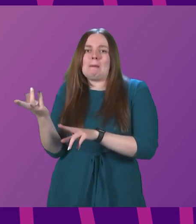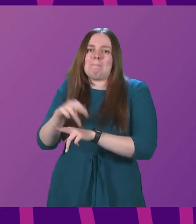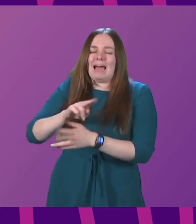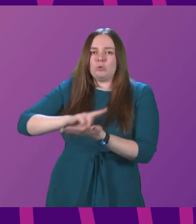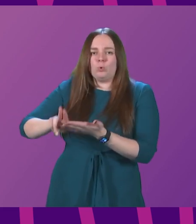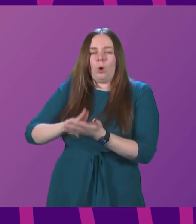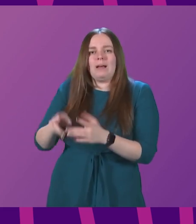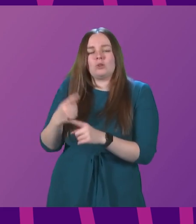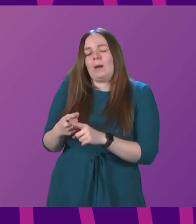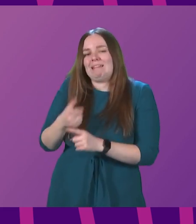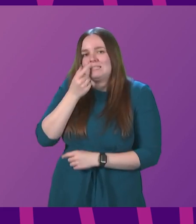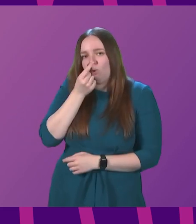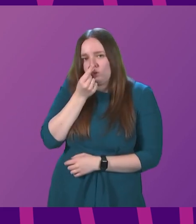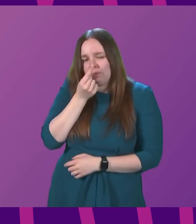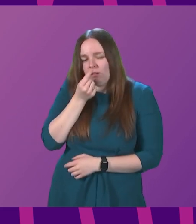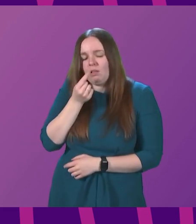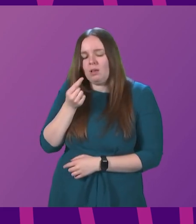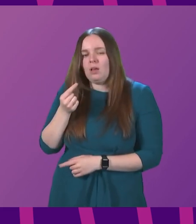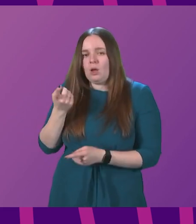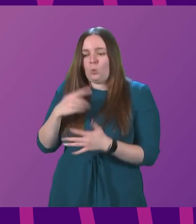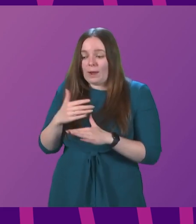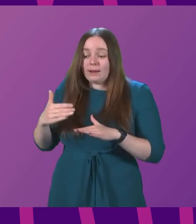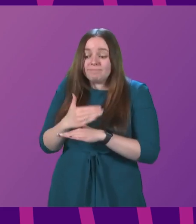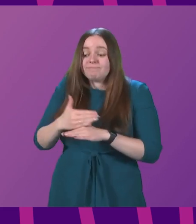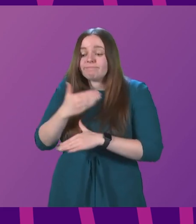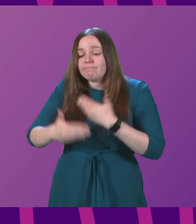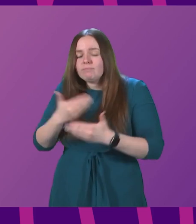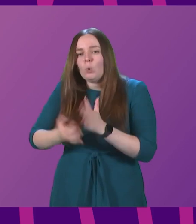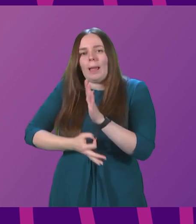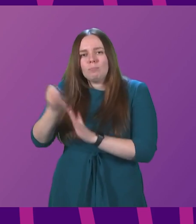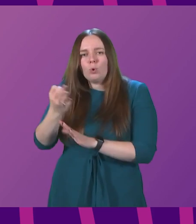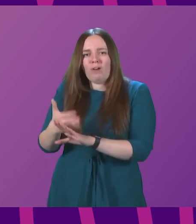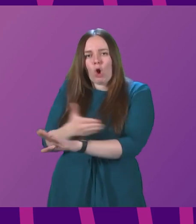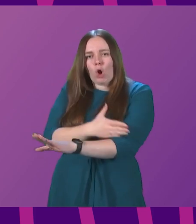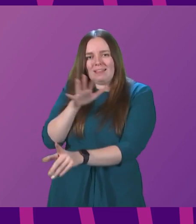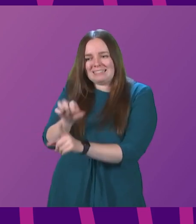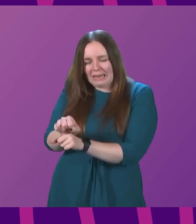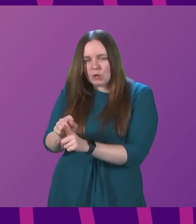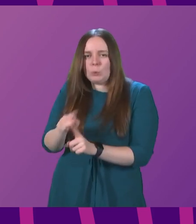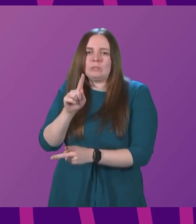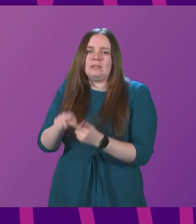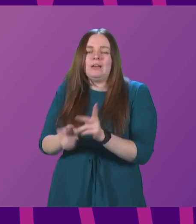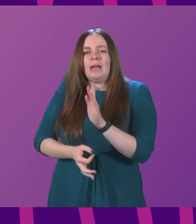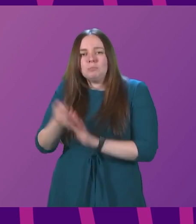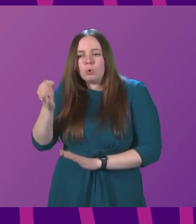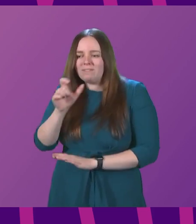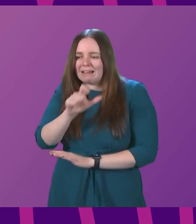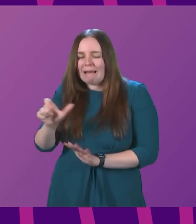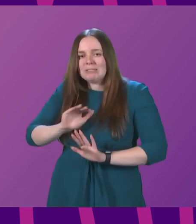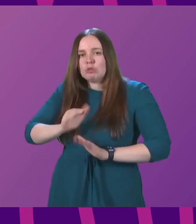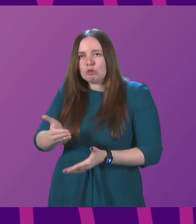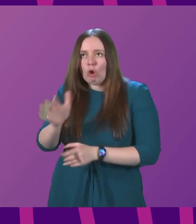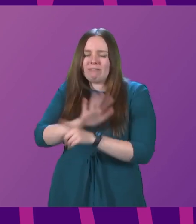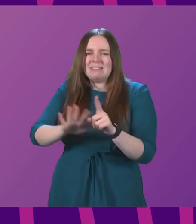as possible. We are taking action to improve early diagnosis and taking action to improve cancer services.